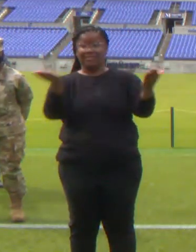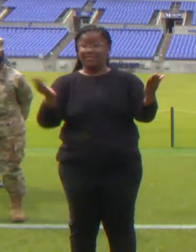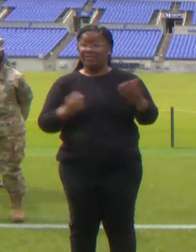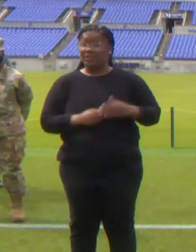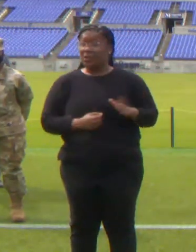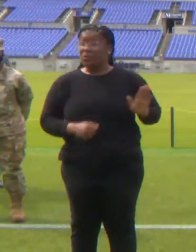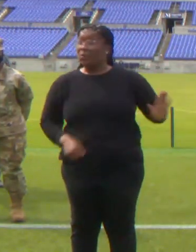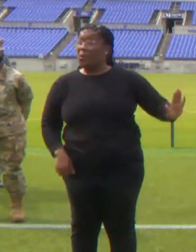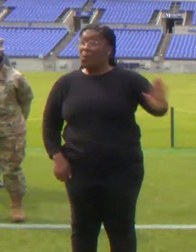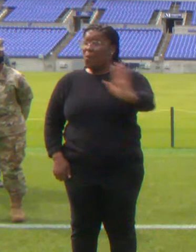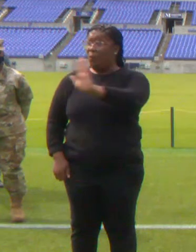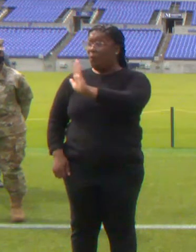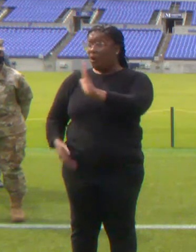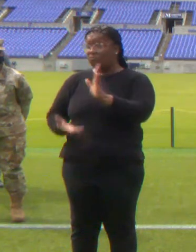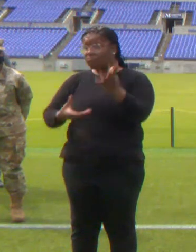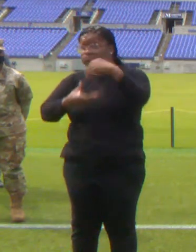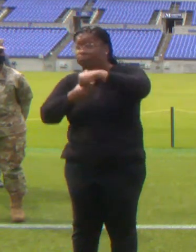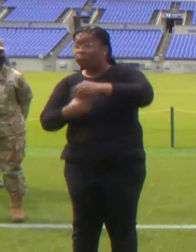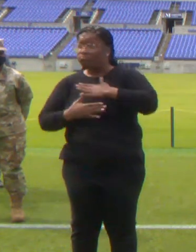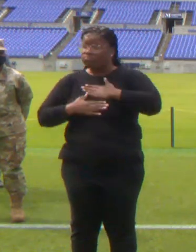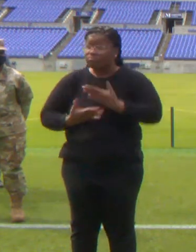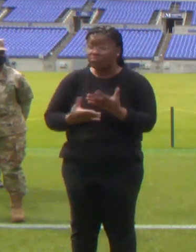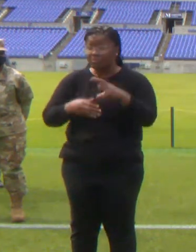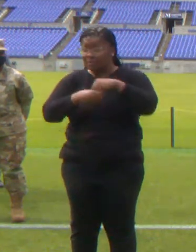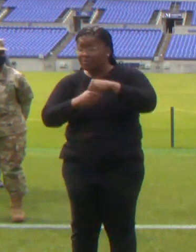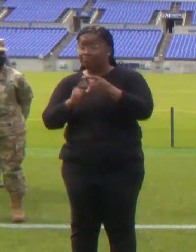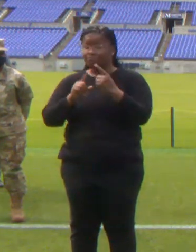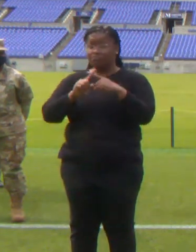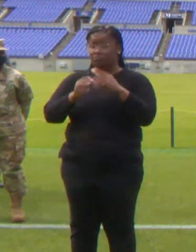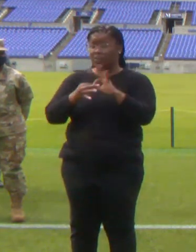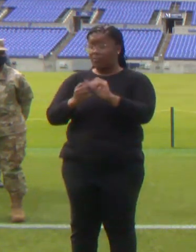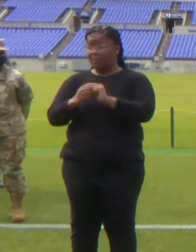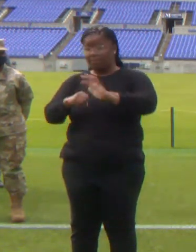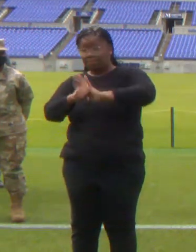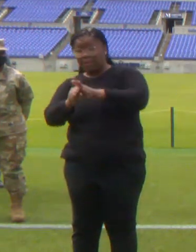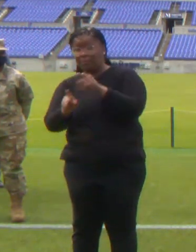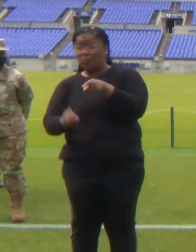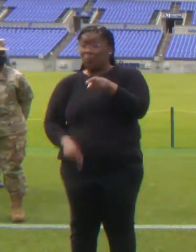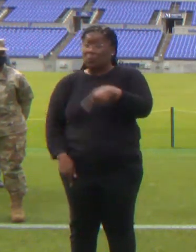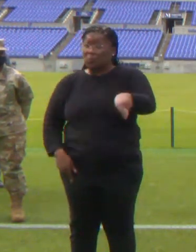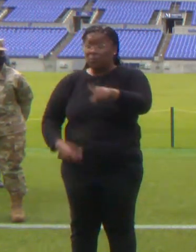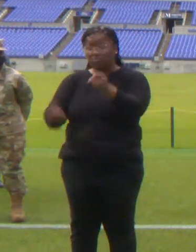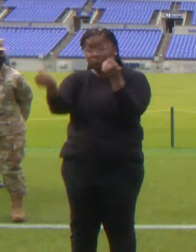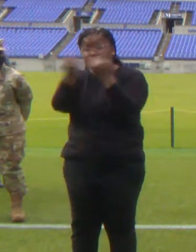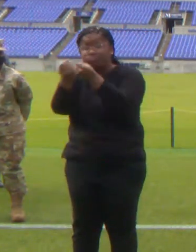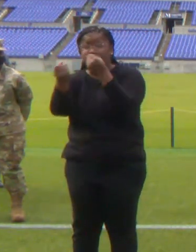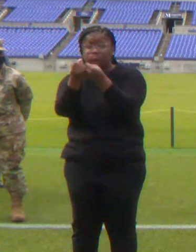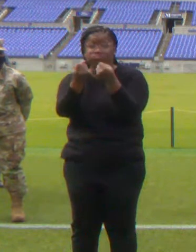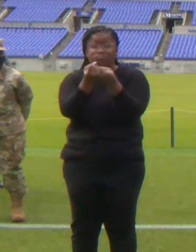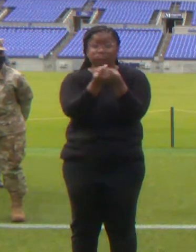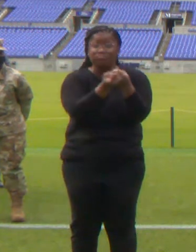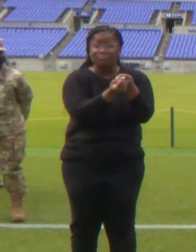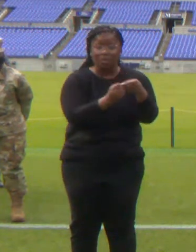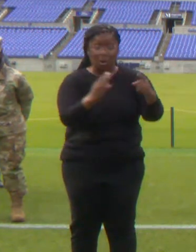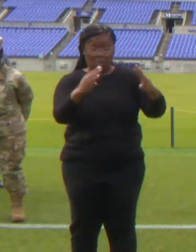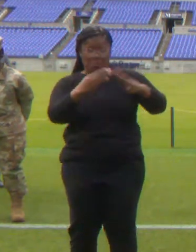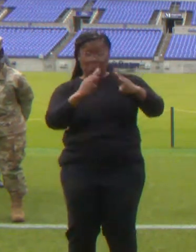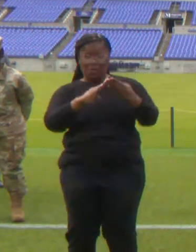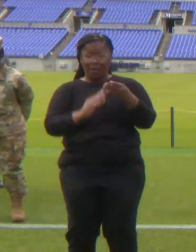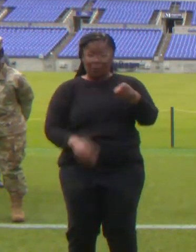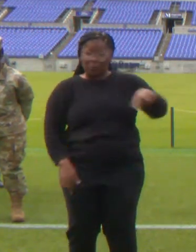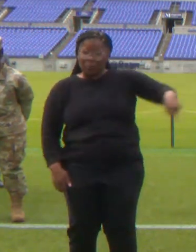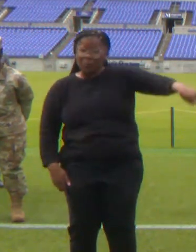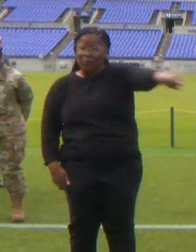pandemic's impact, advocate on behalf of our communities, and open doors to